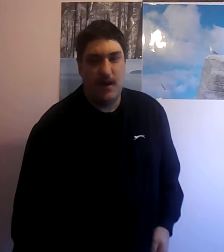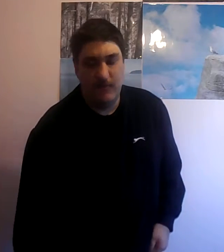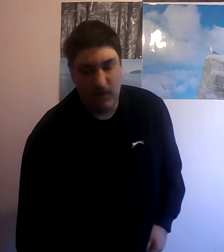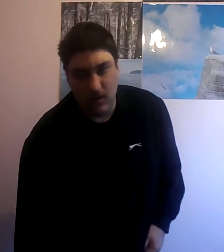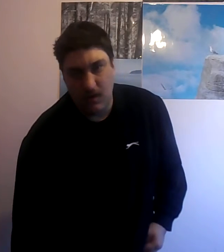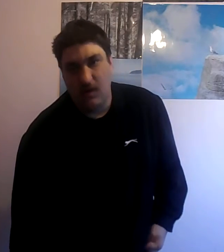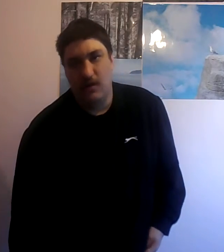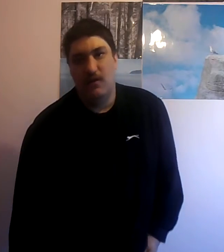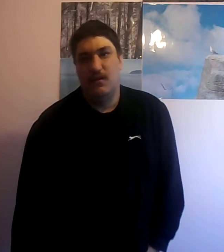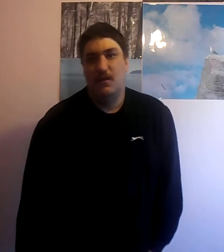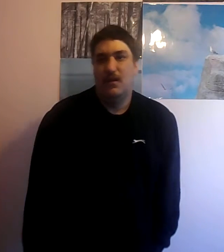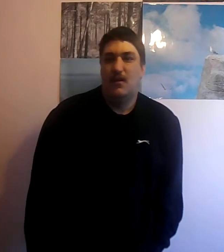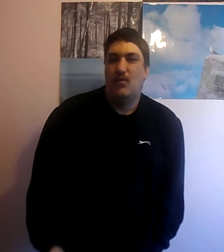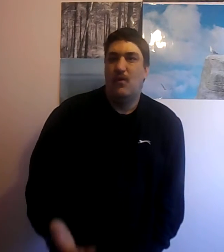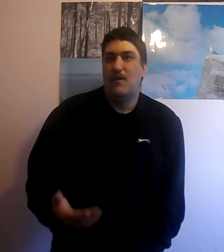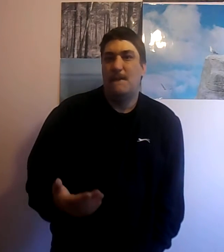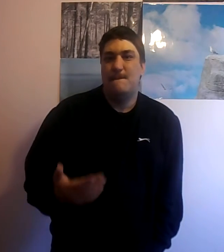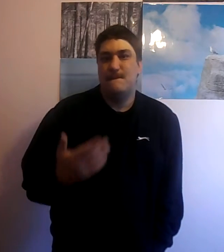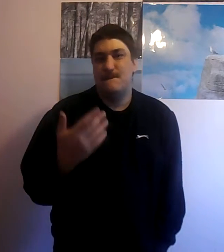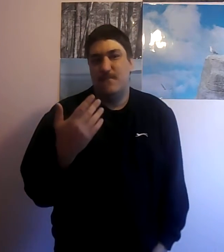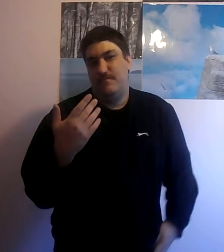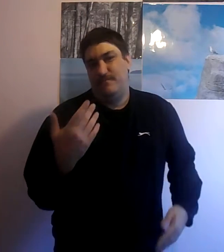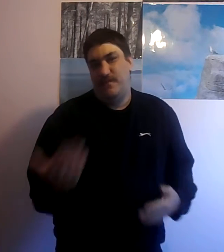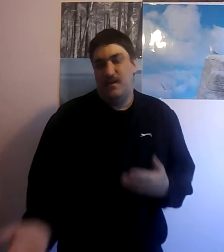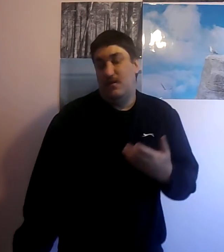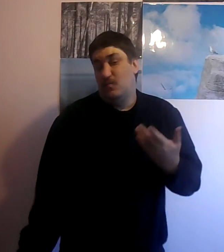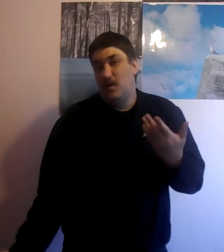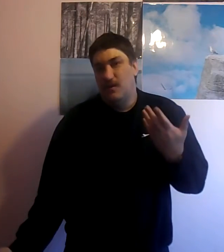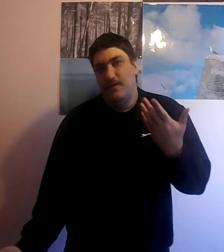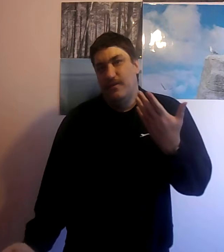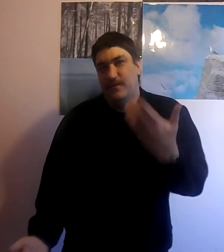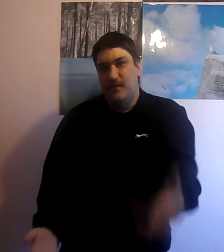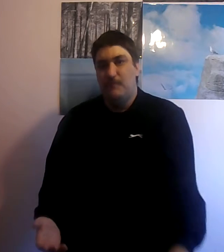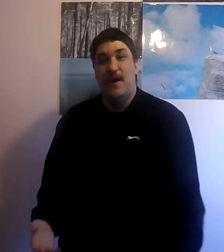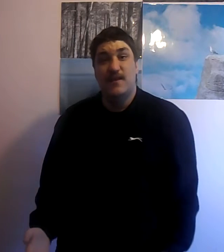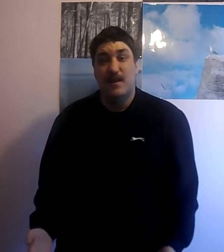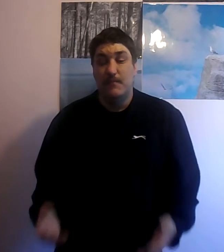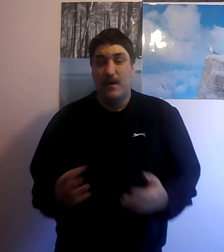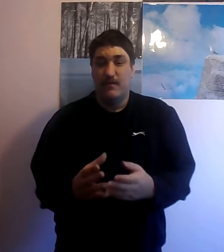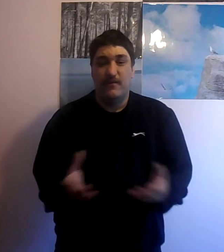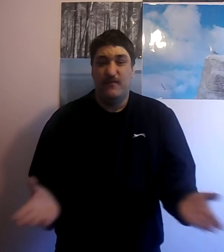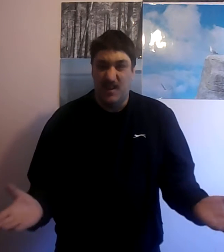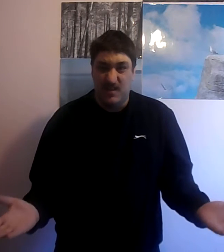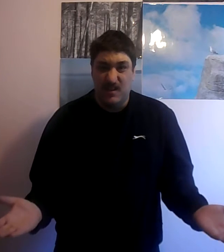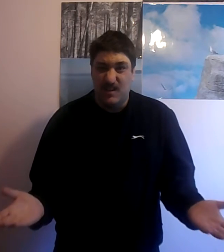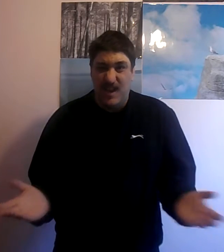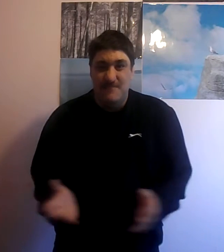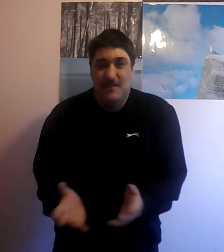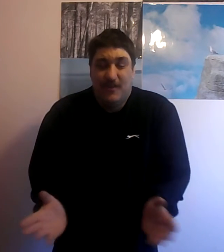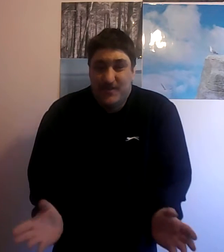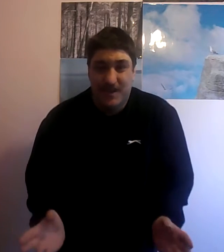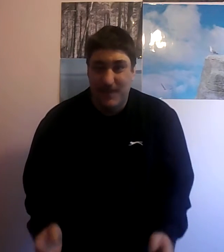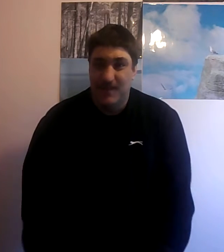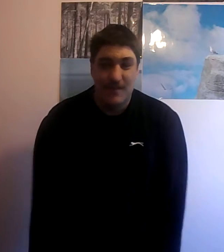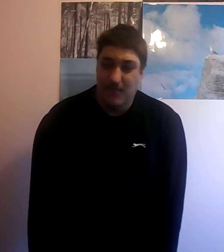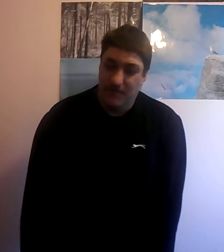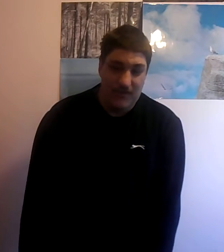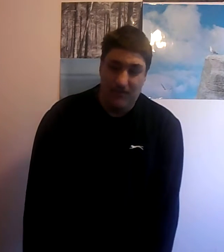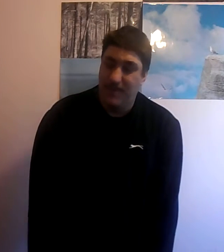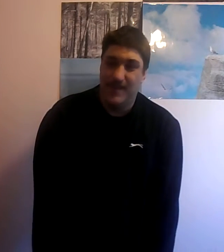vlog on what you know and what basically amounts to the fact that game logic makes no logical sense